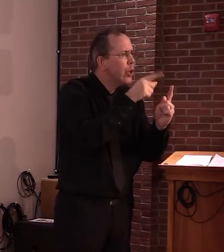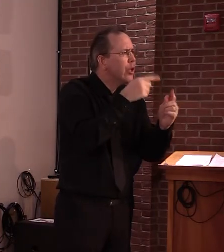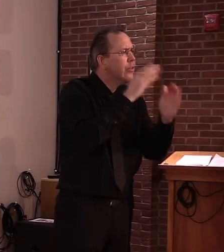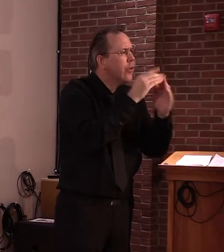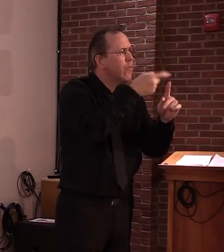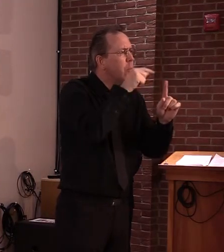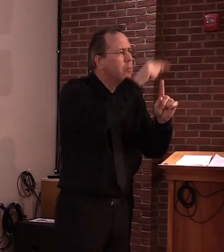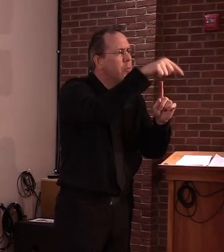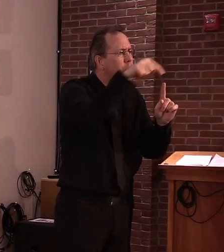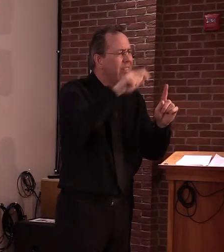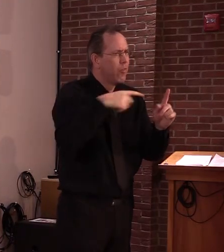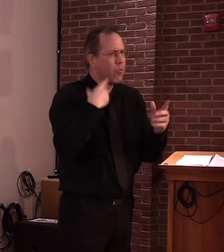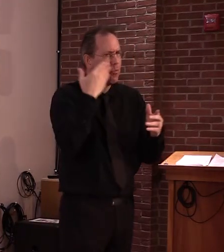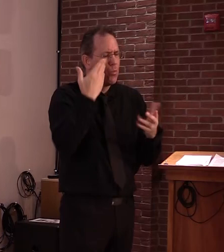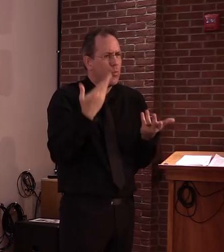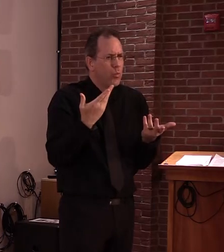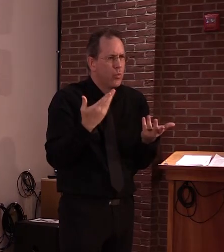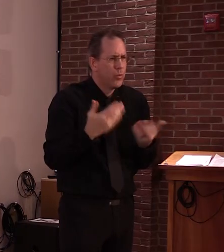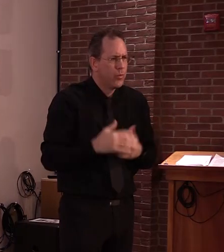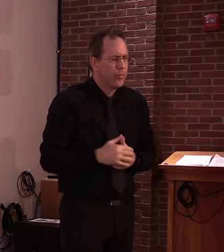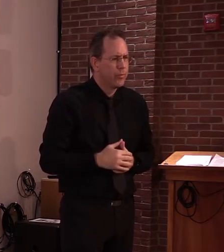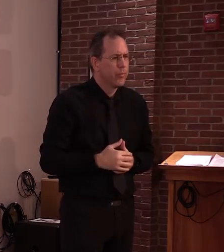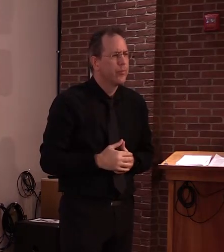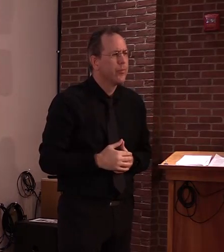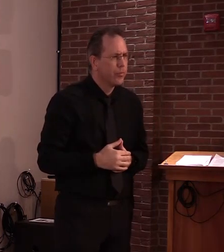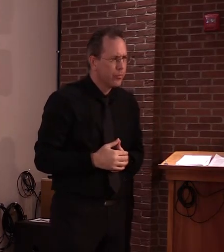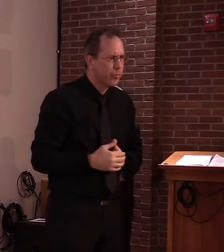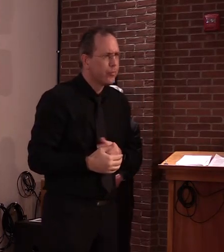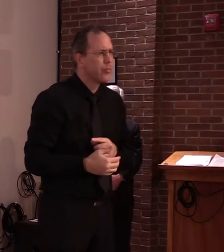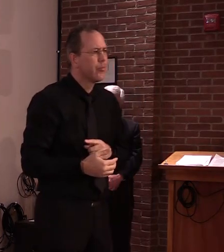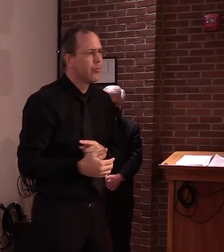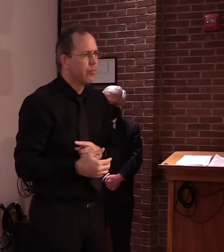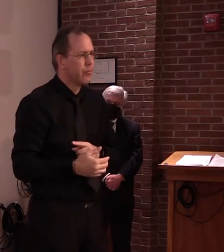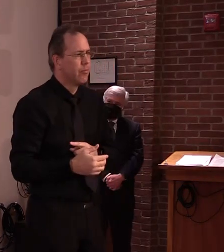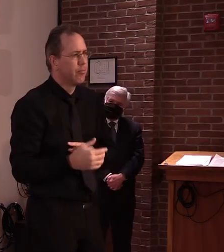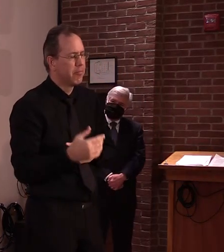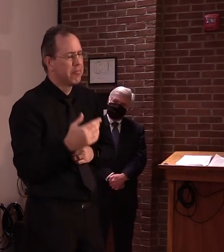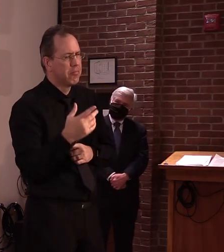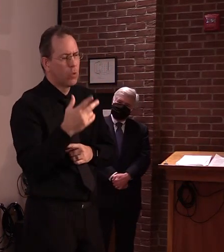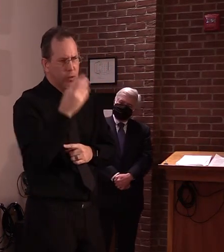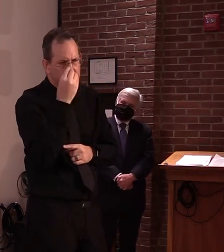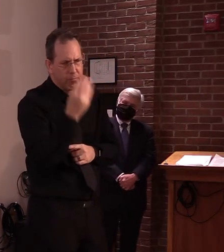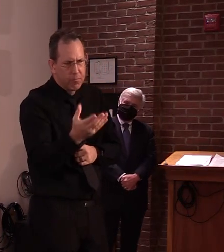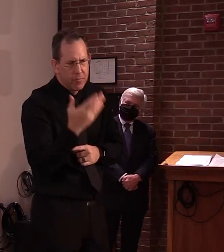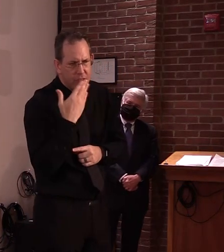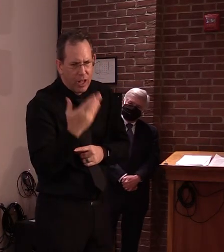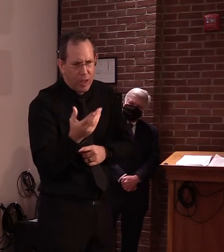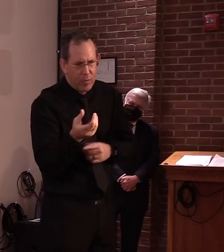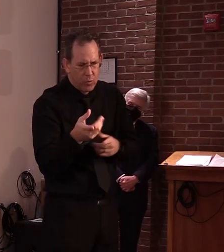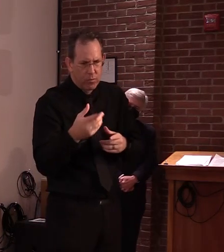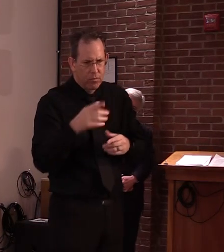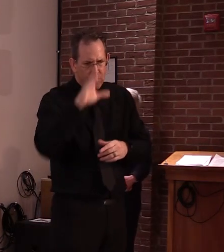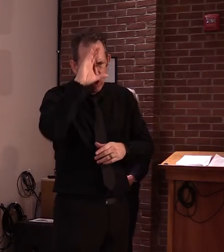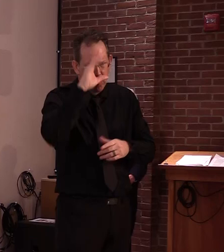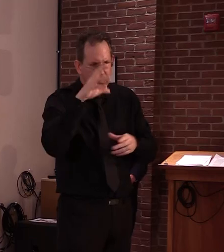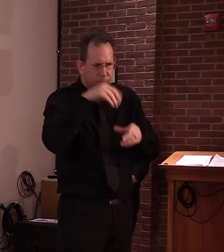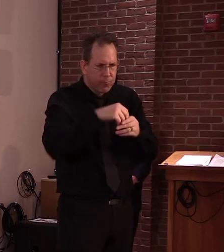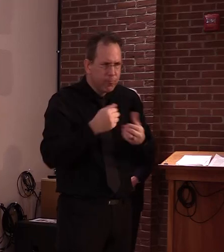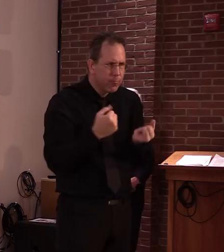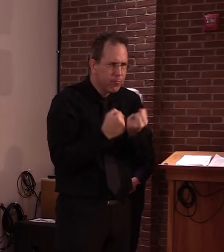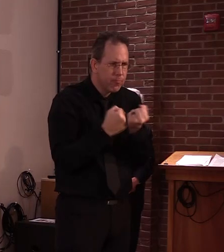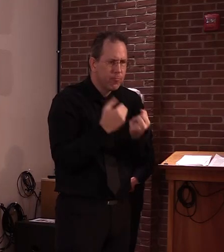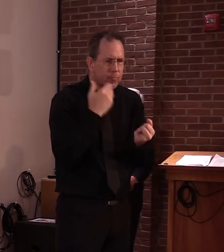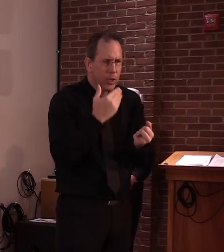very much for your public service and stepping up when you need more volunteers doing their public duty and